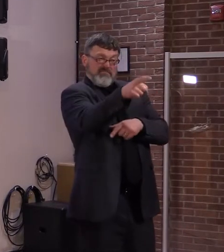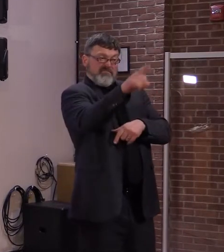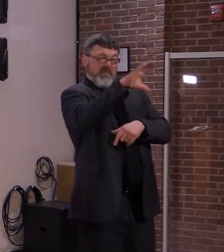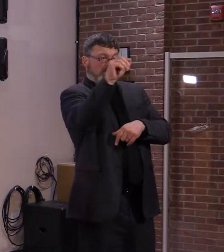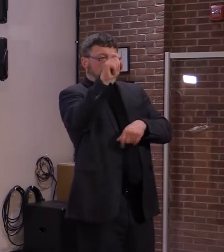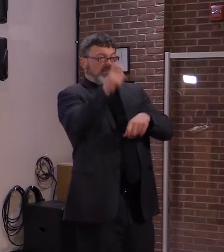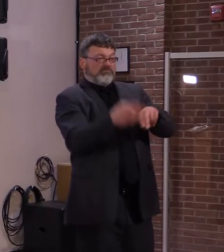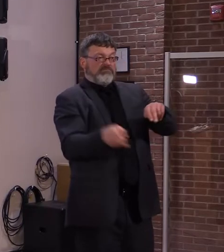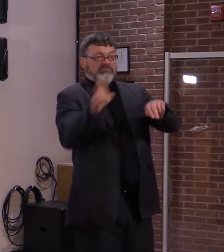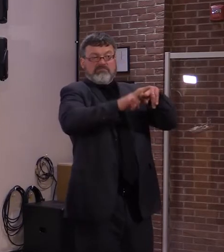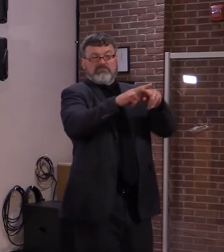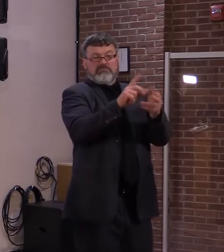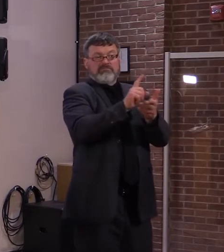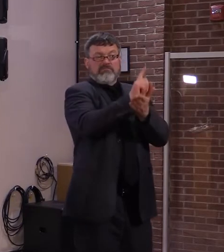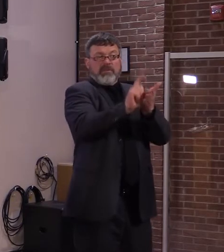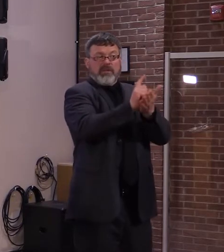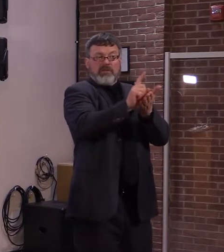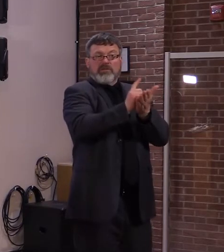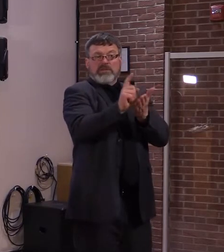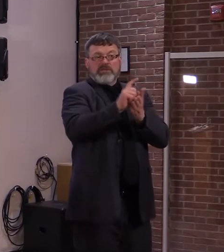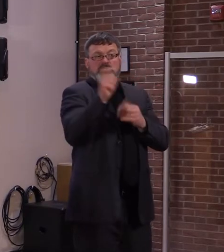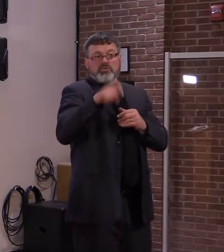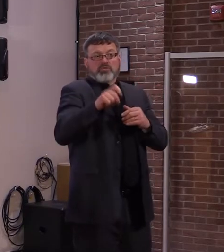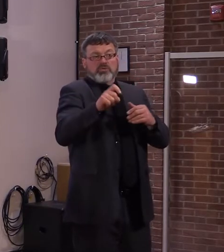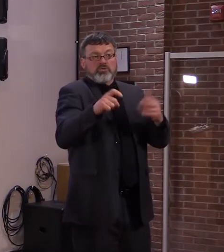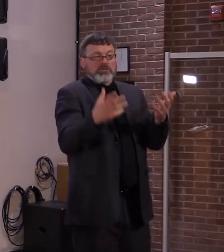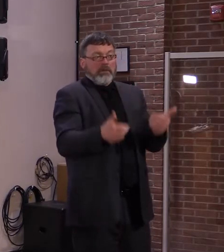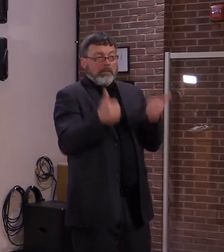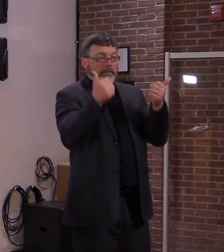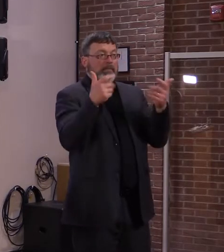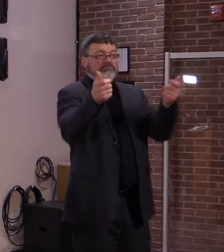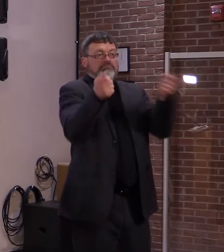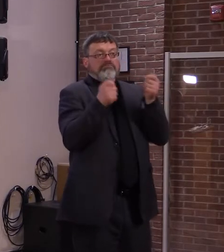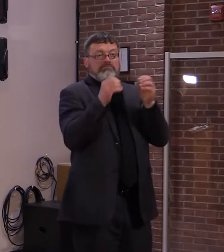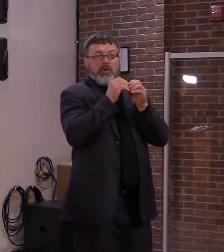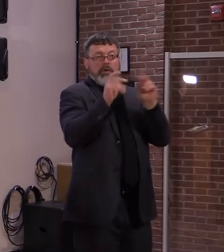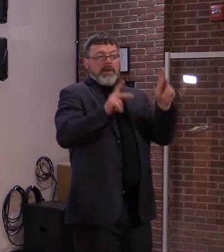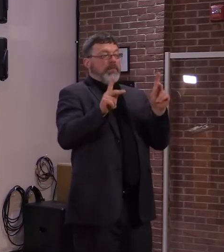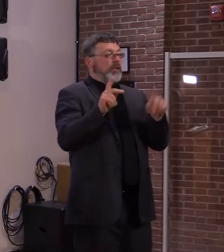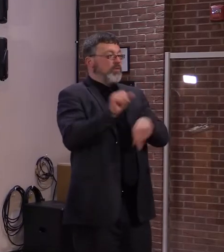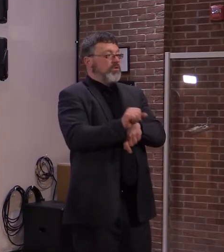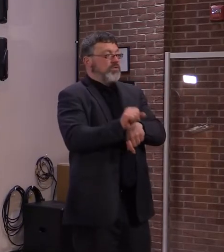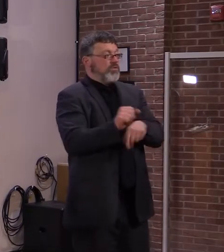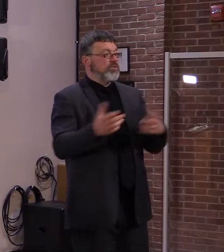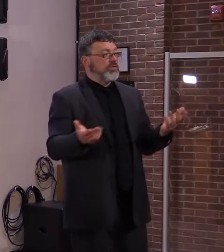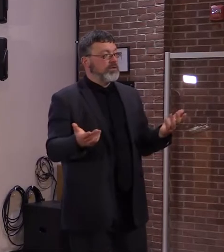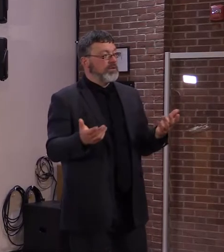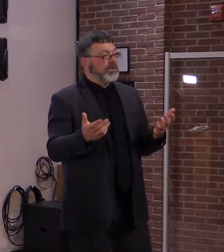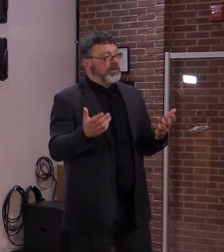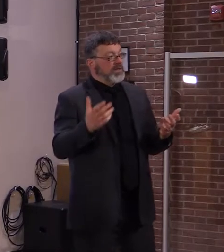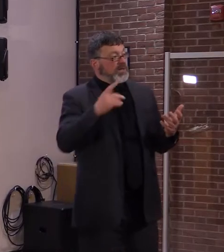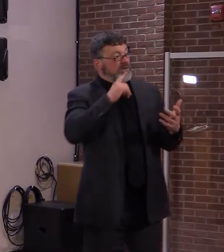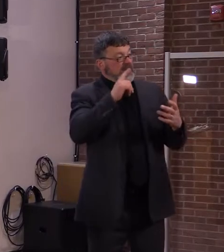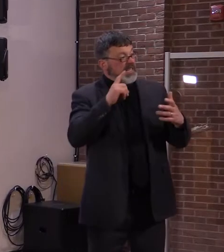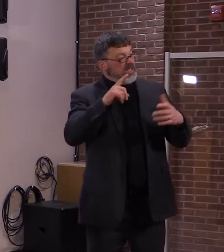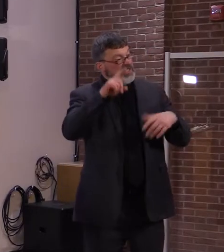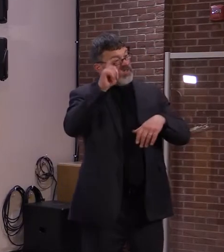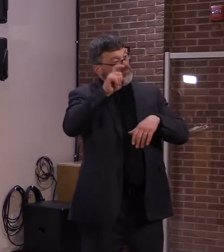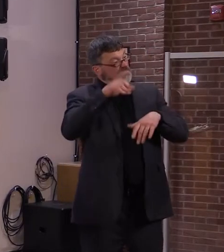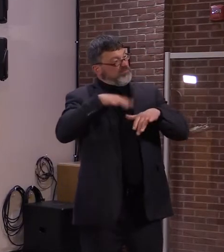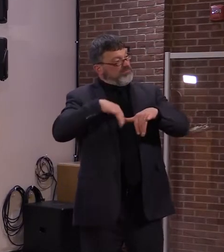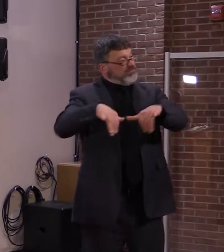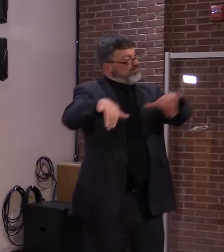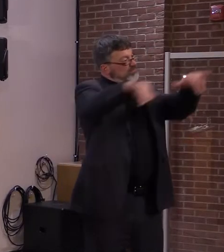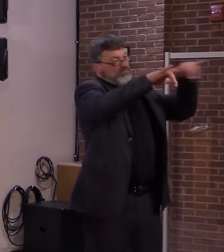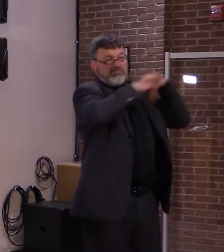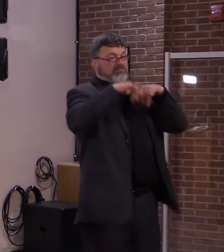four years when we've had debates about minimum wage increases. I think we're going to see a natural occurrence of increase